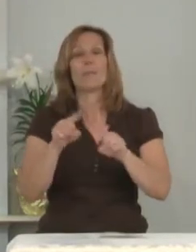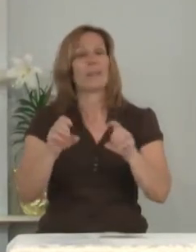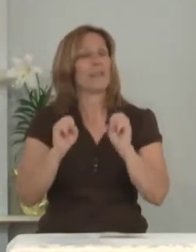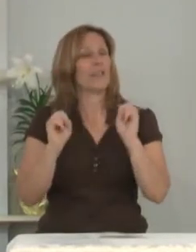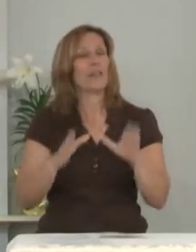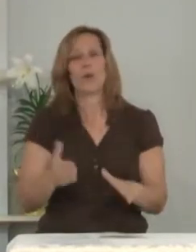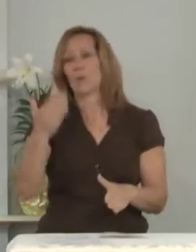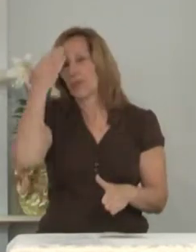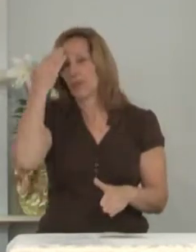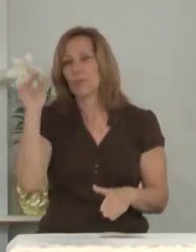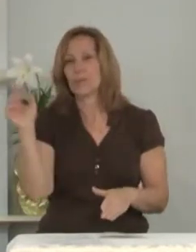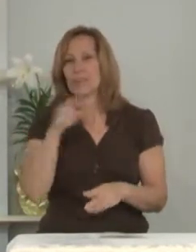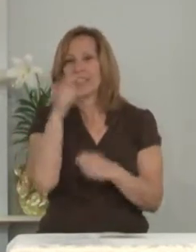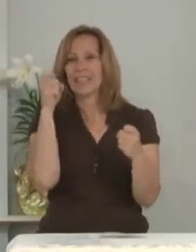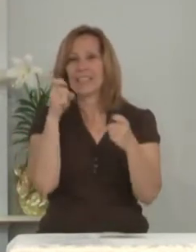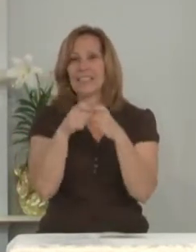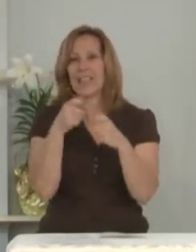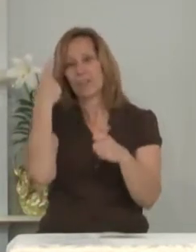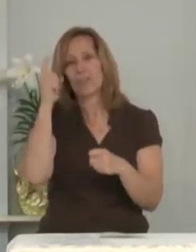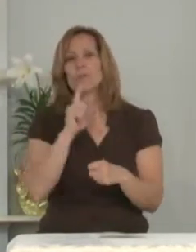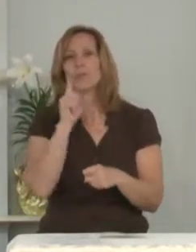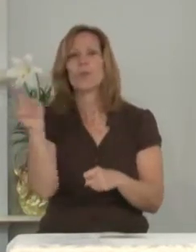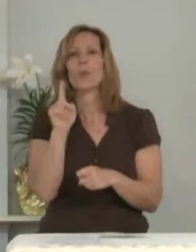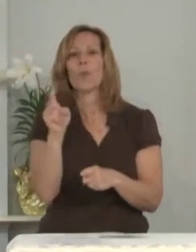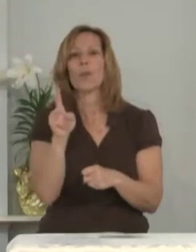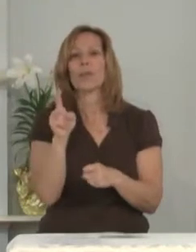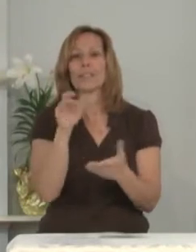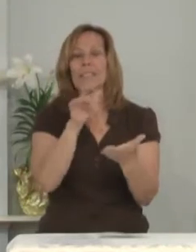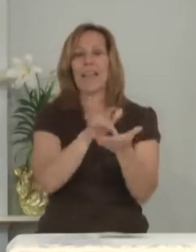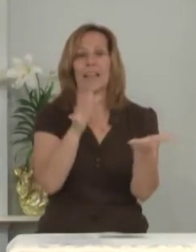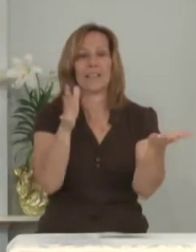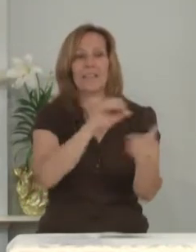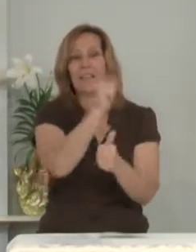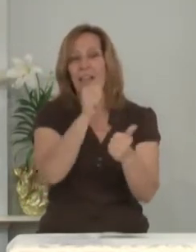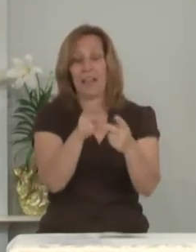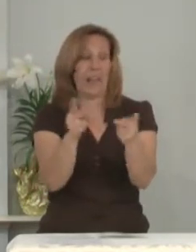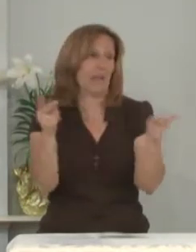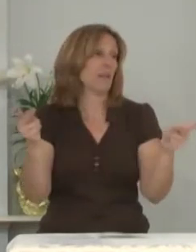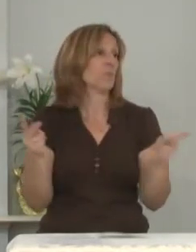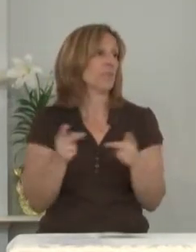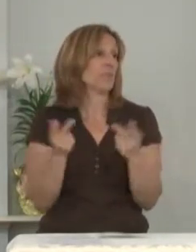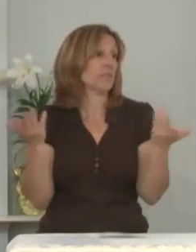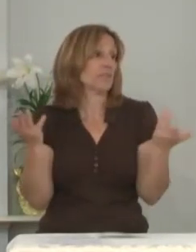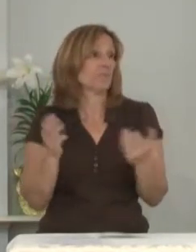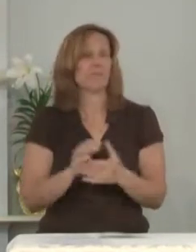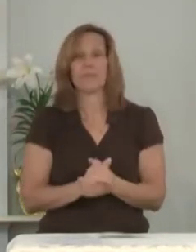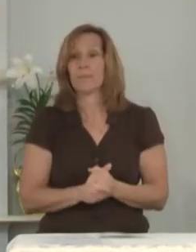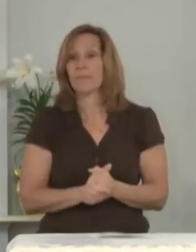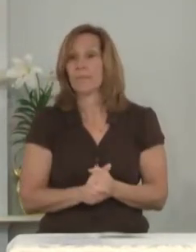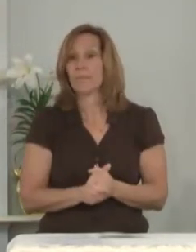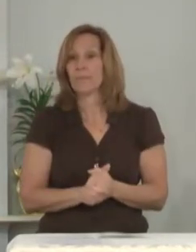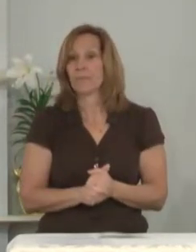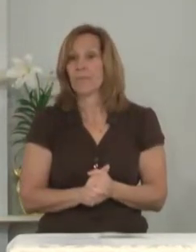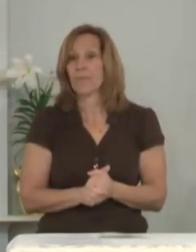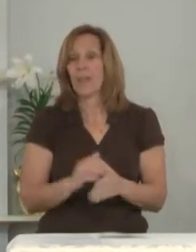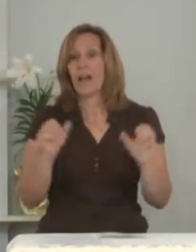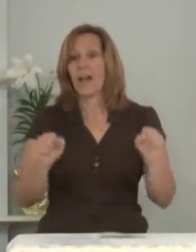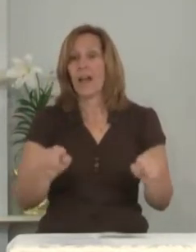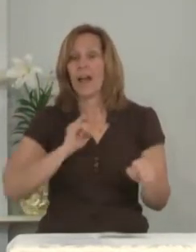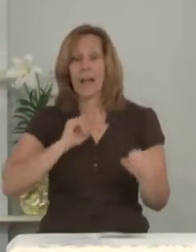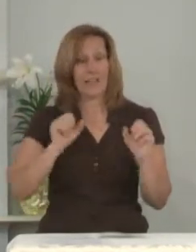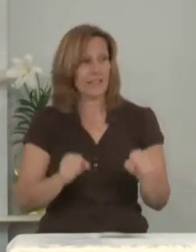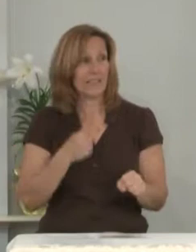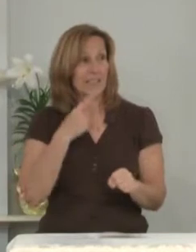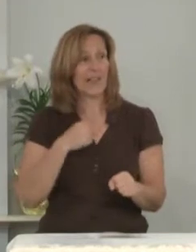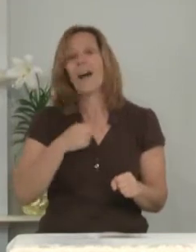where it is. It could be anywhere. Now I can say